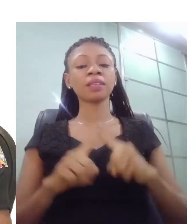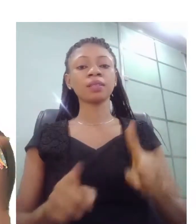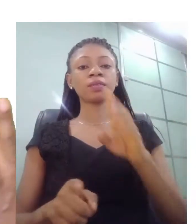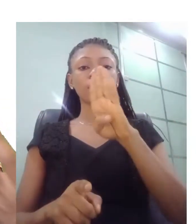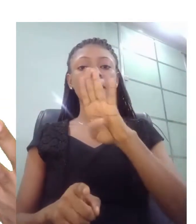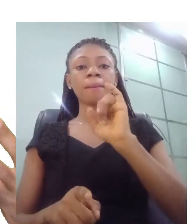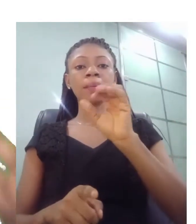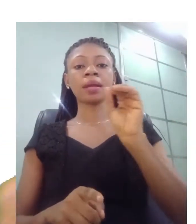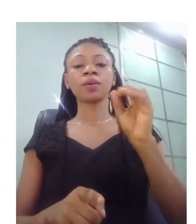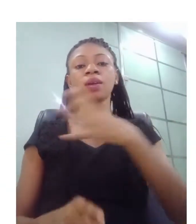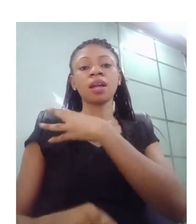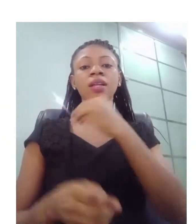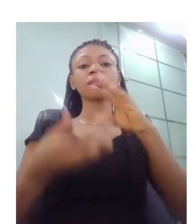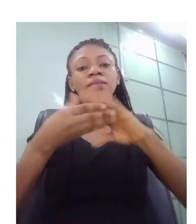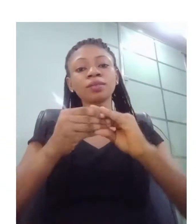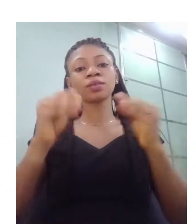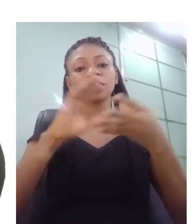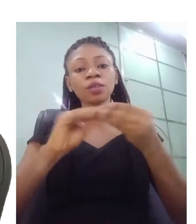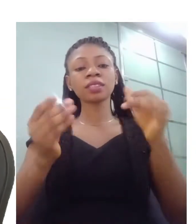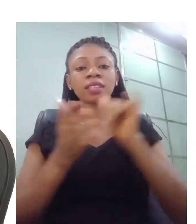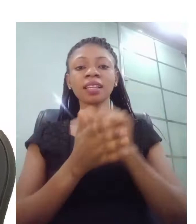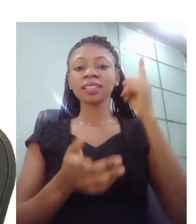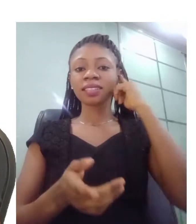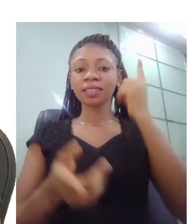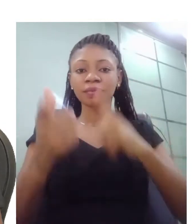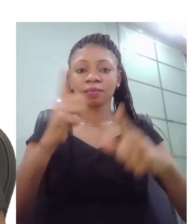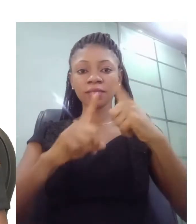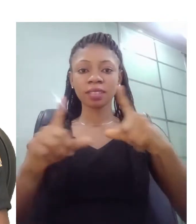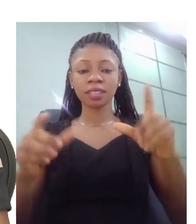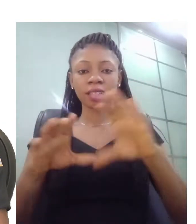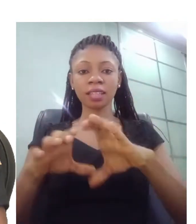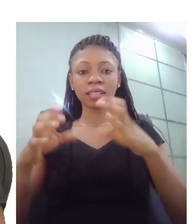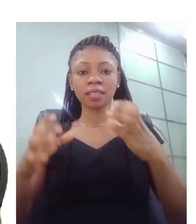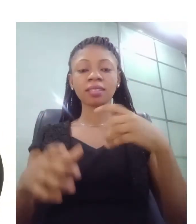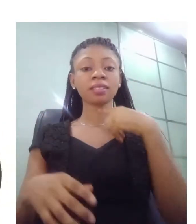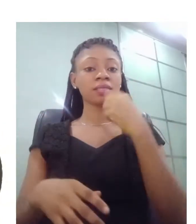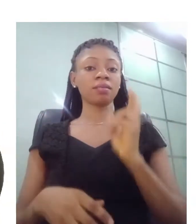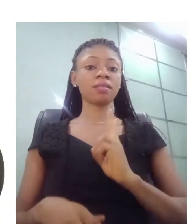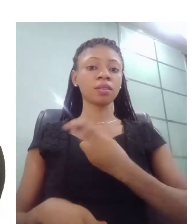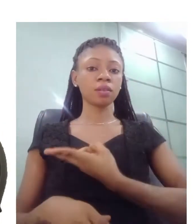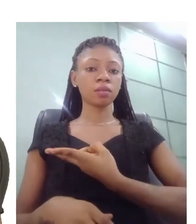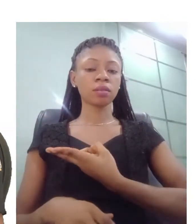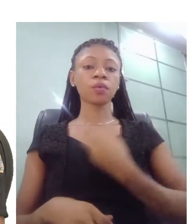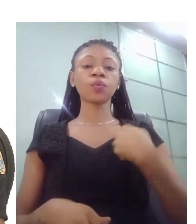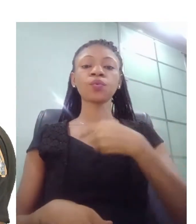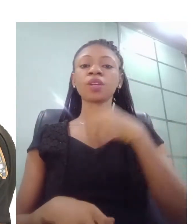let's hear directly from aisha how she became deaf and a bit of her story